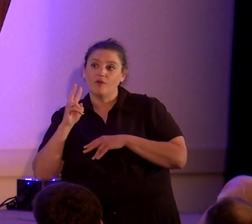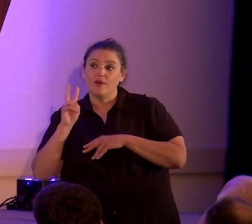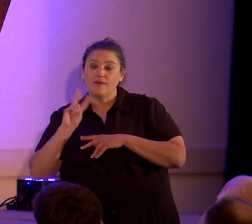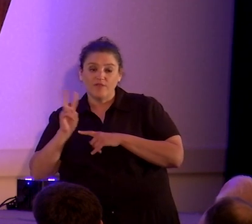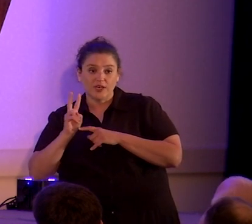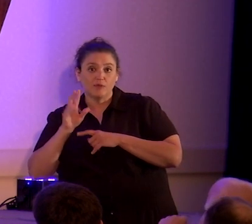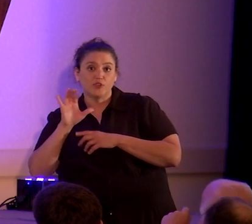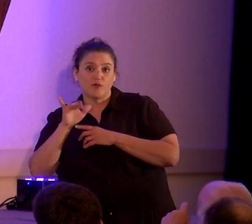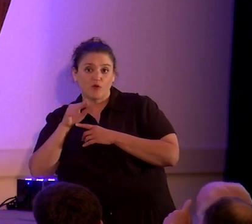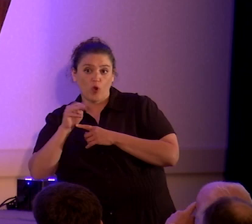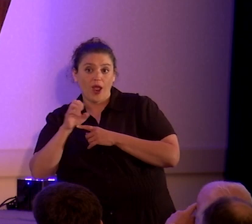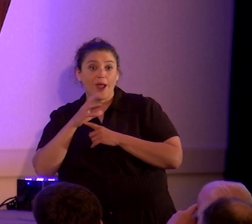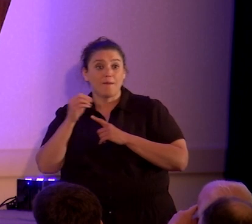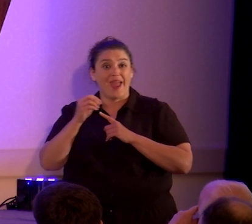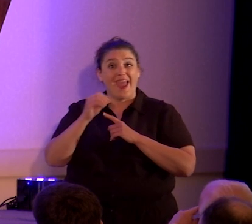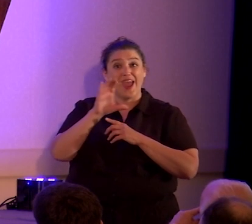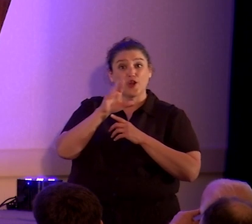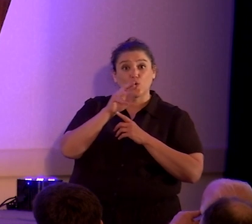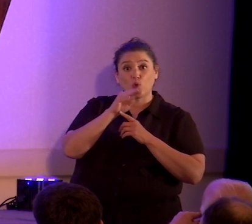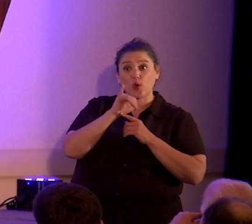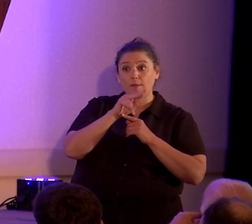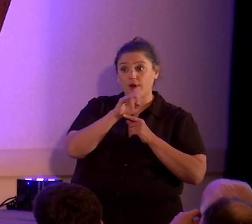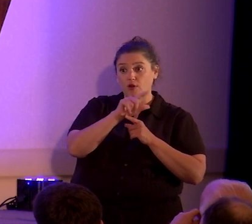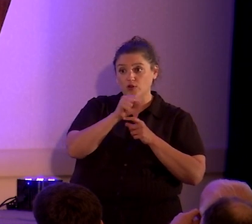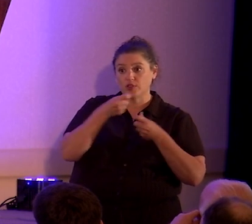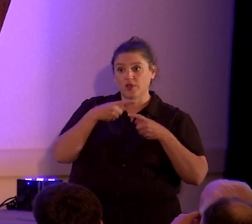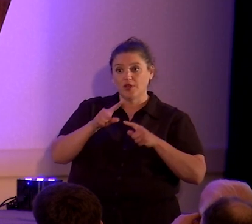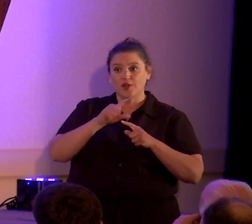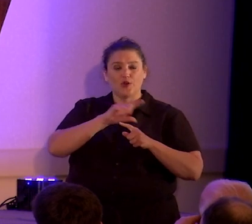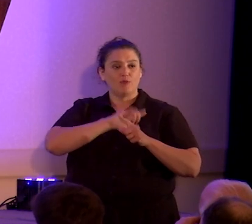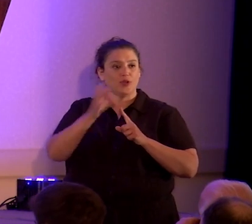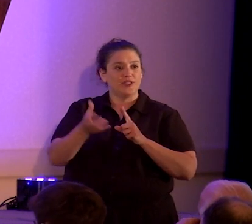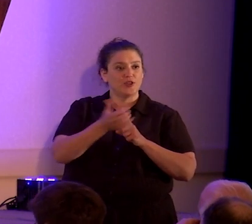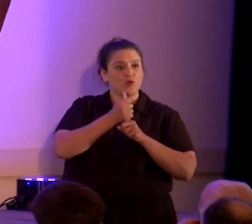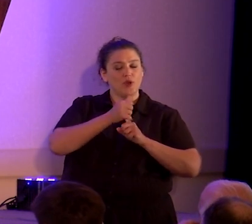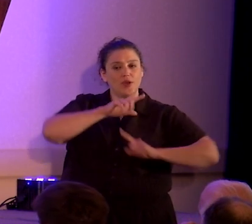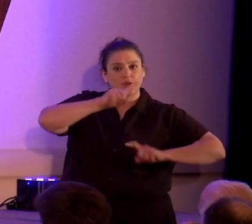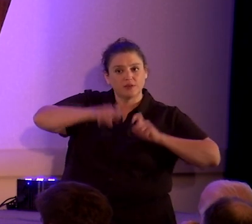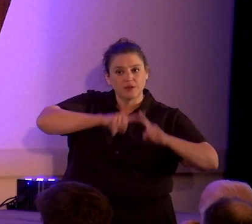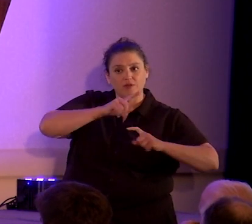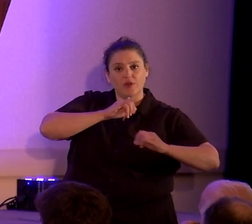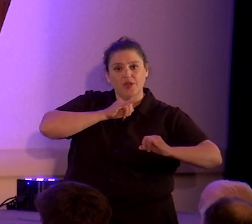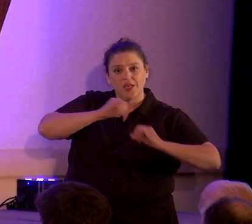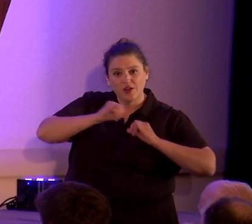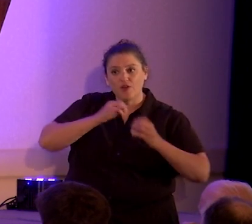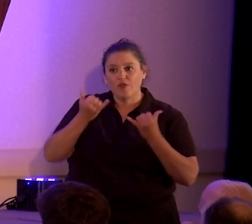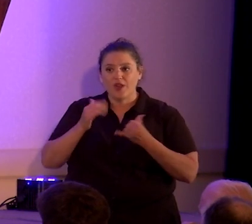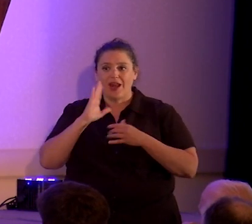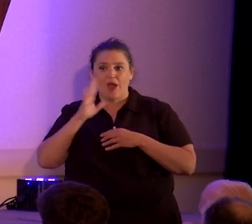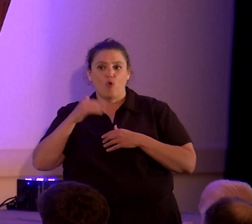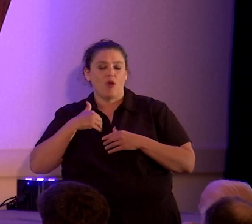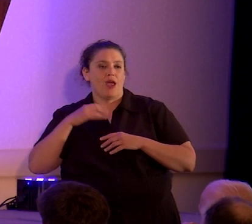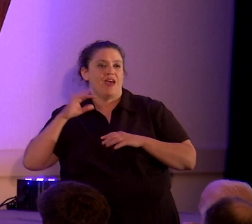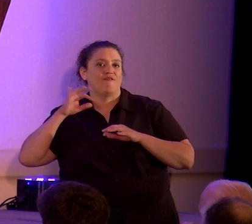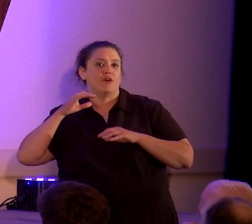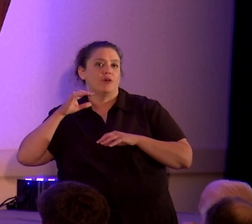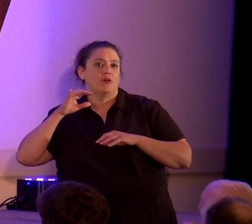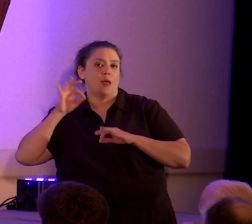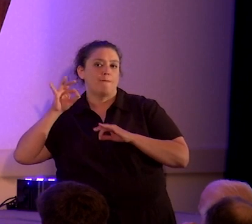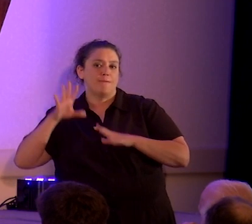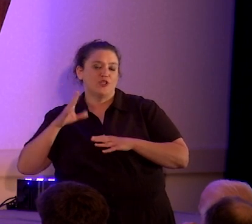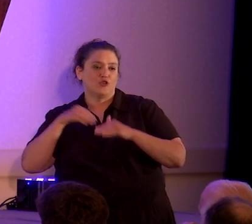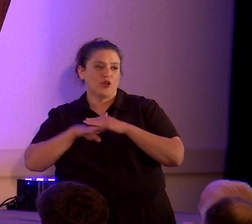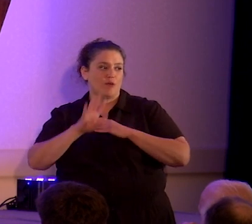criminals during police arrests and inquiries and interviews. They will now have a minister come in and